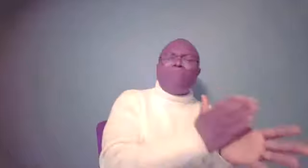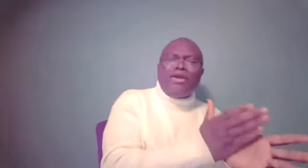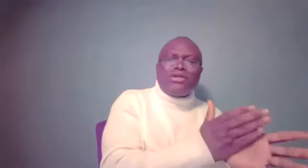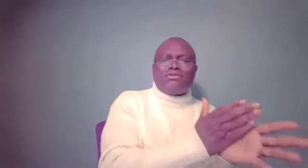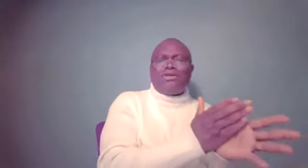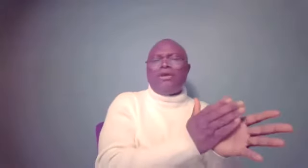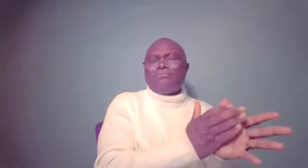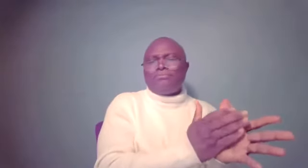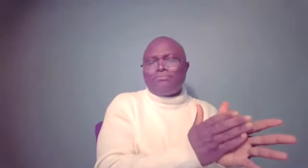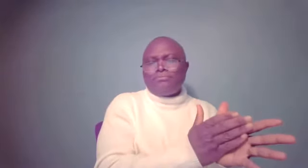patience there.